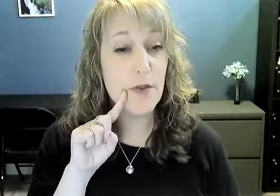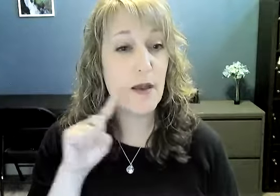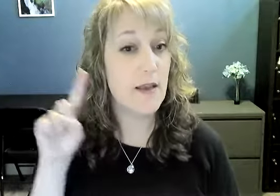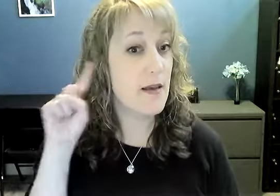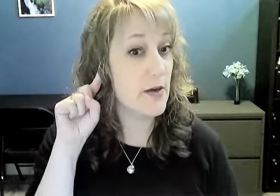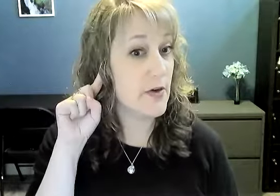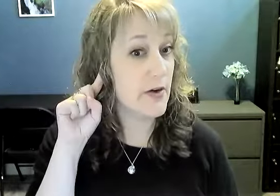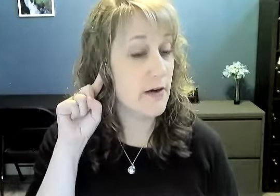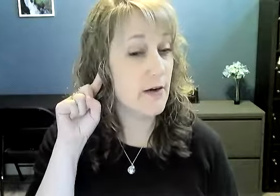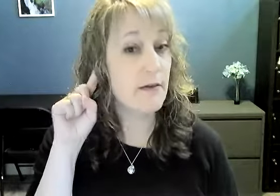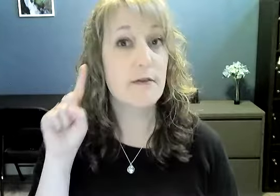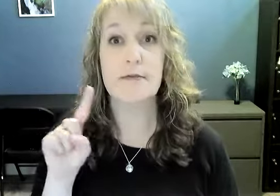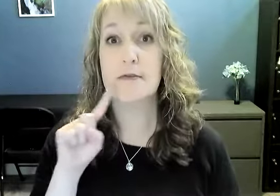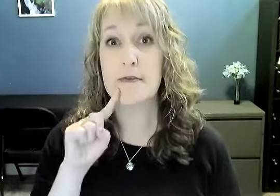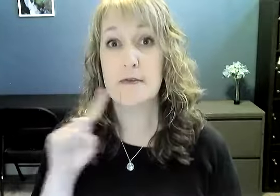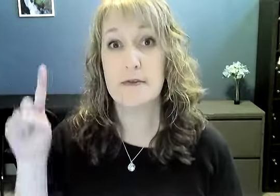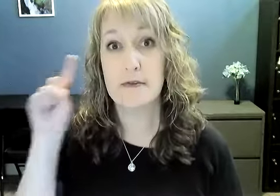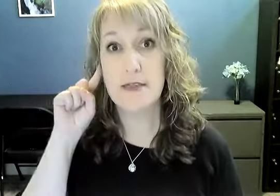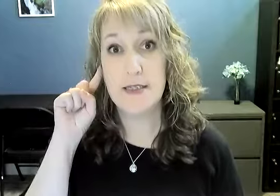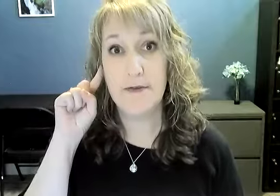and then near your ear. Deaf.